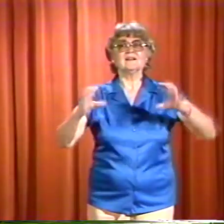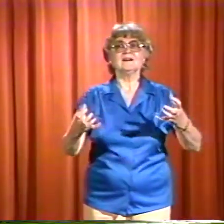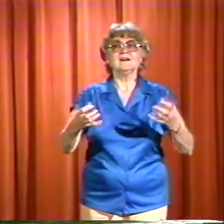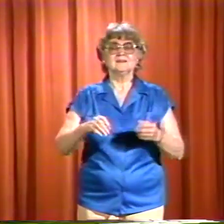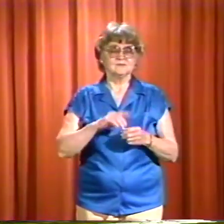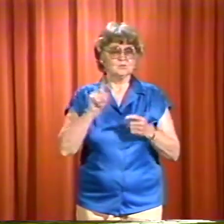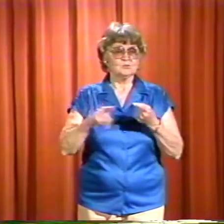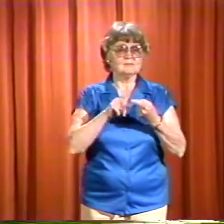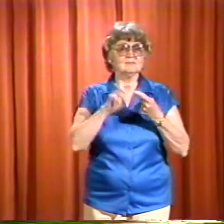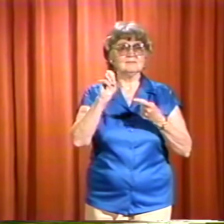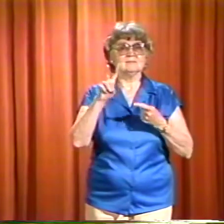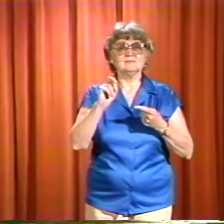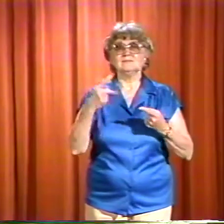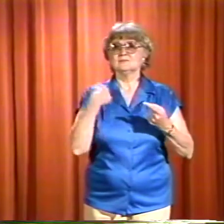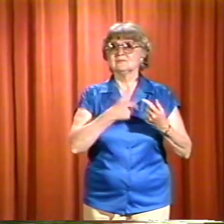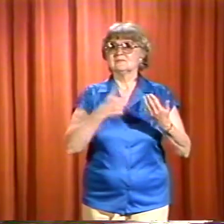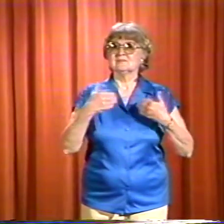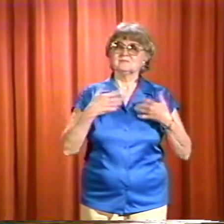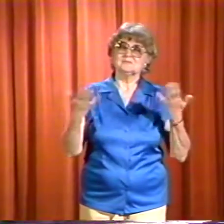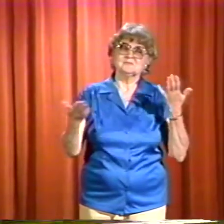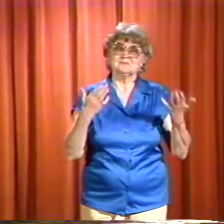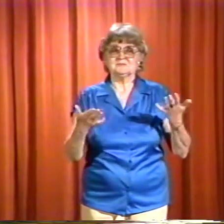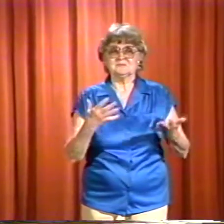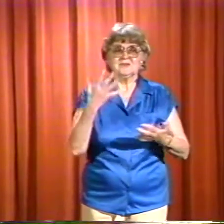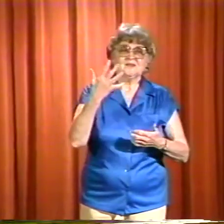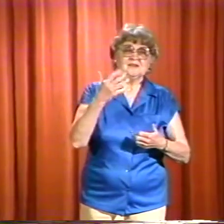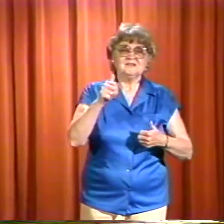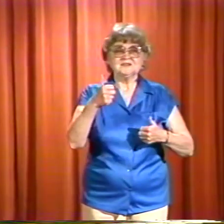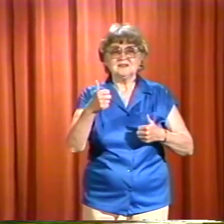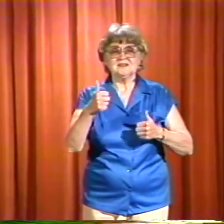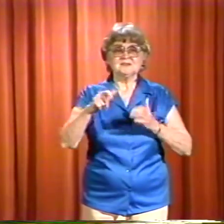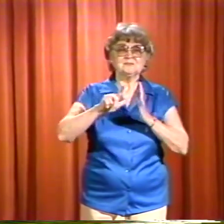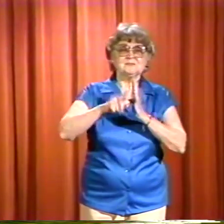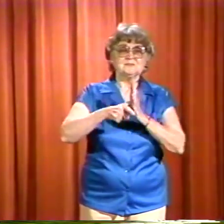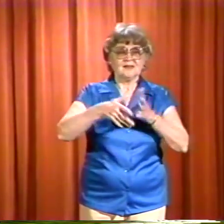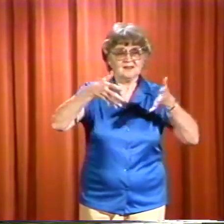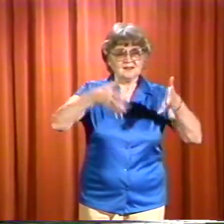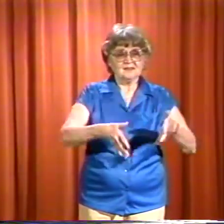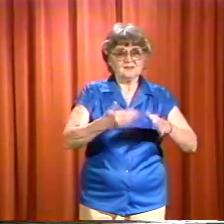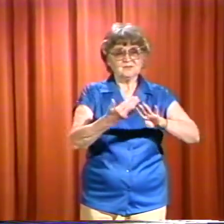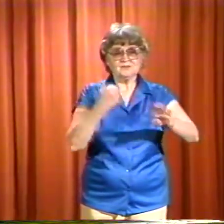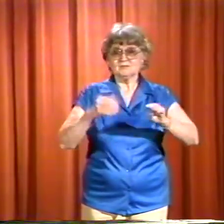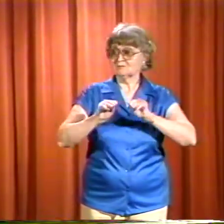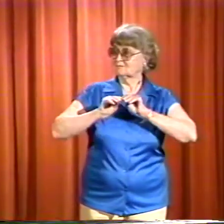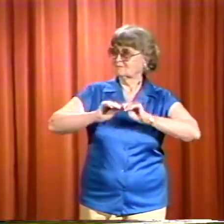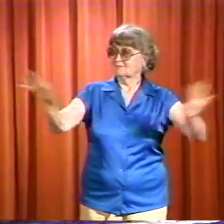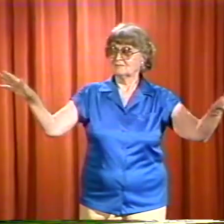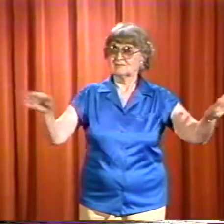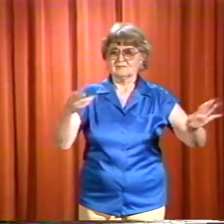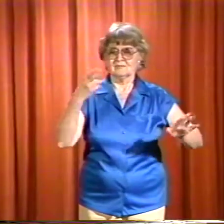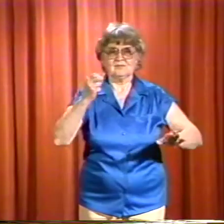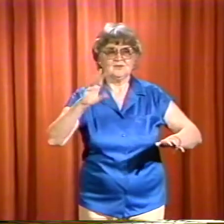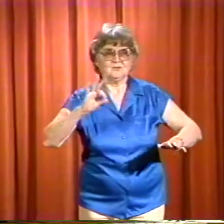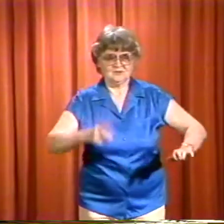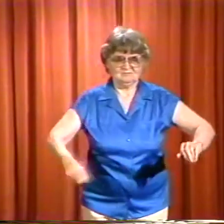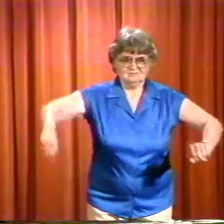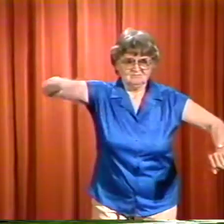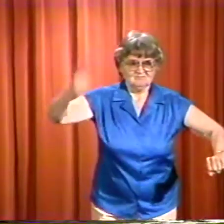so he decided to do an exercise in the classroom. Whenever we had five or ten minutes before dismissal, he would